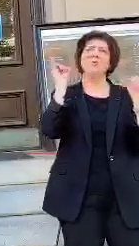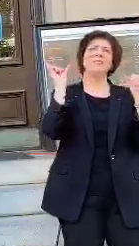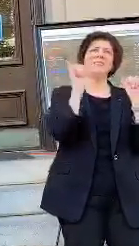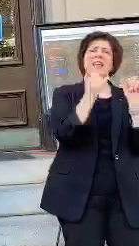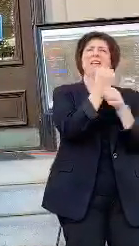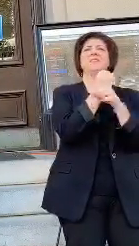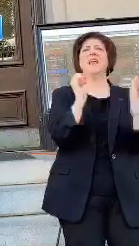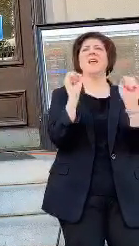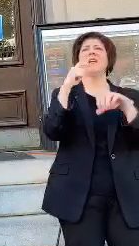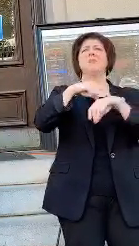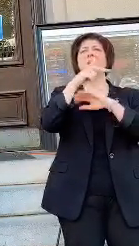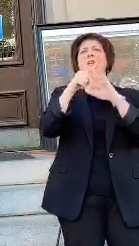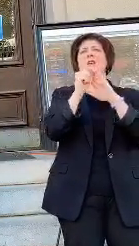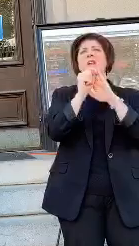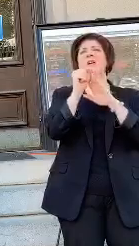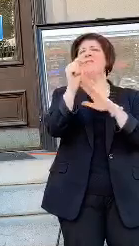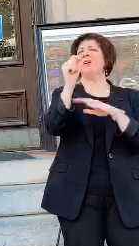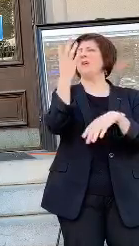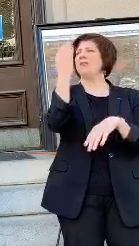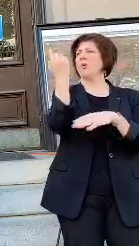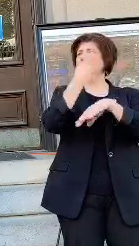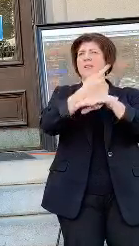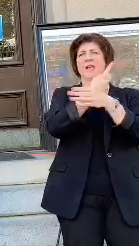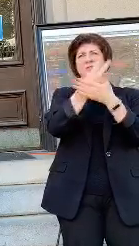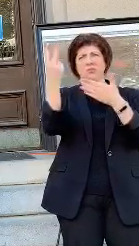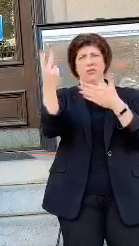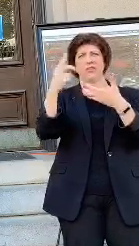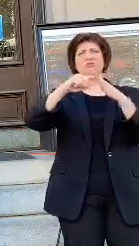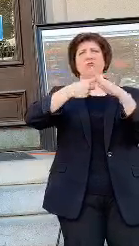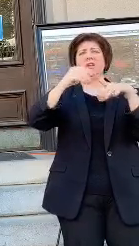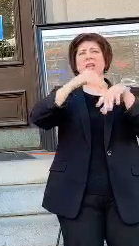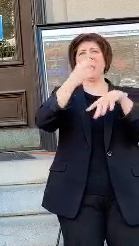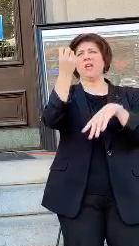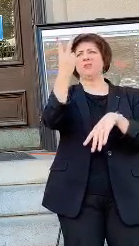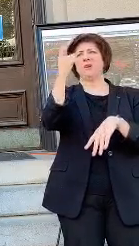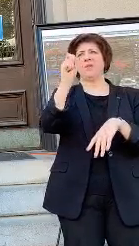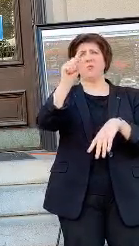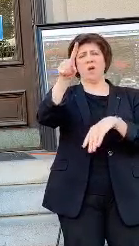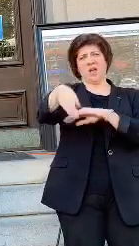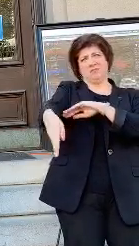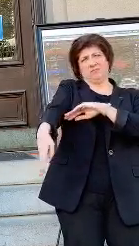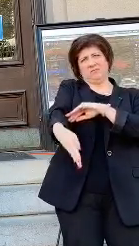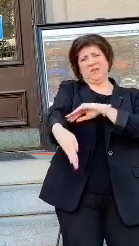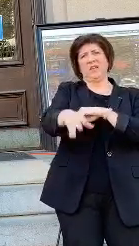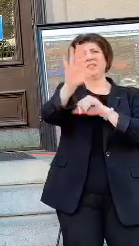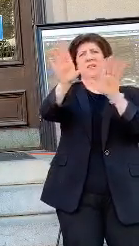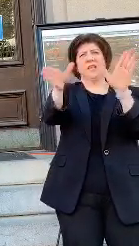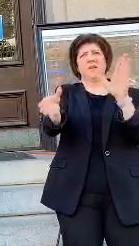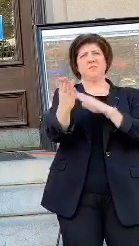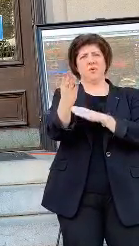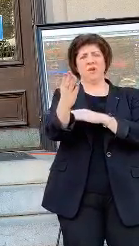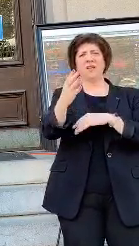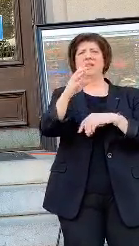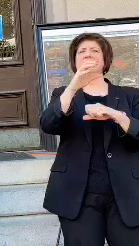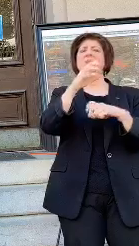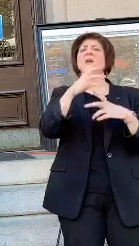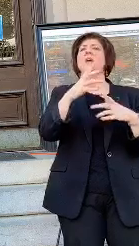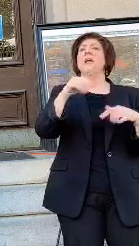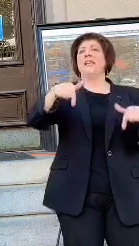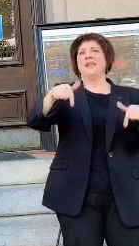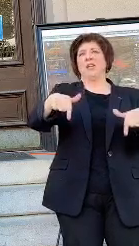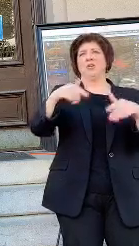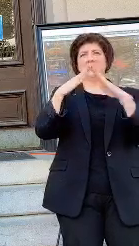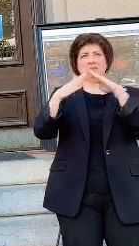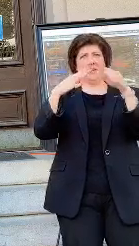period of 14 days starting at 1201 on Sunday morning. So it'll be Saturday night, Sunday morning, here